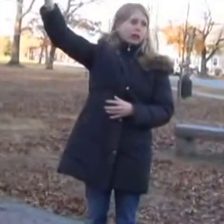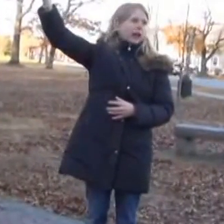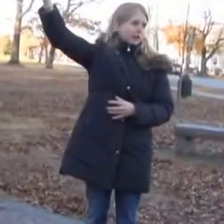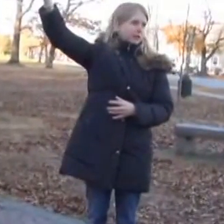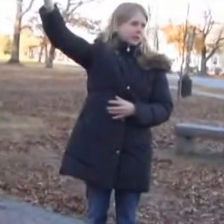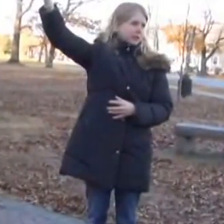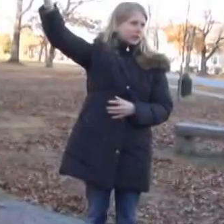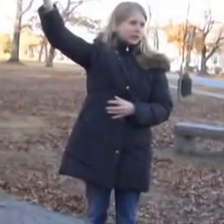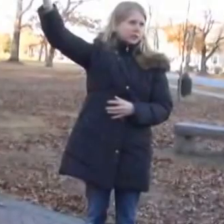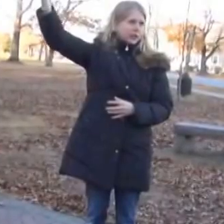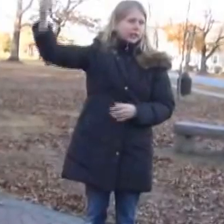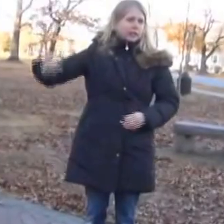very obvious to see that it's not him.